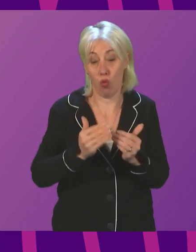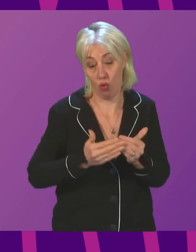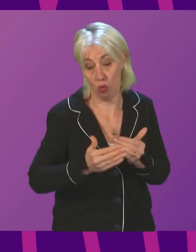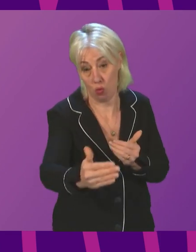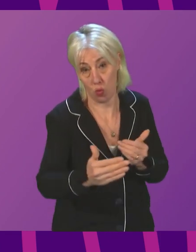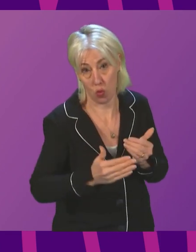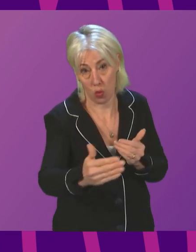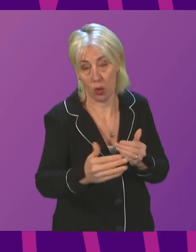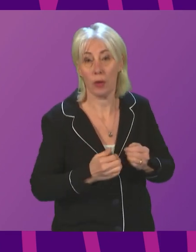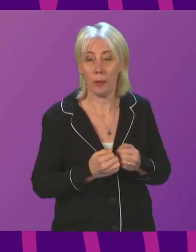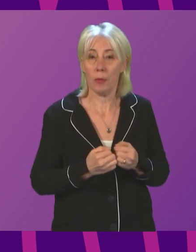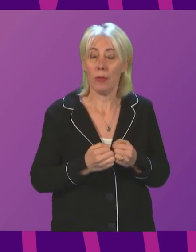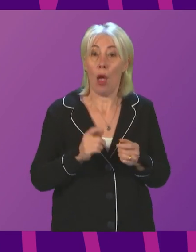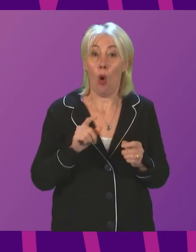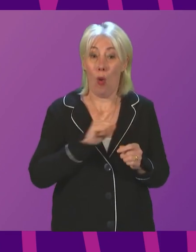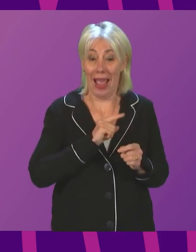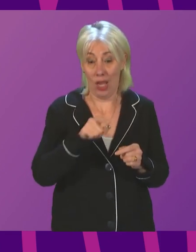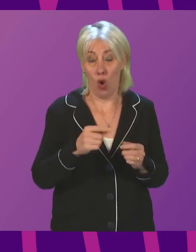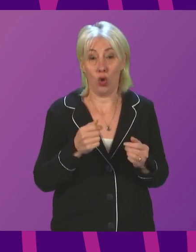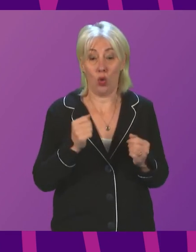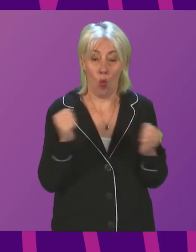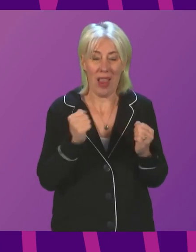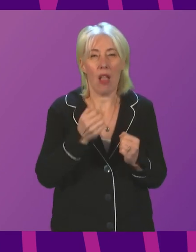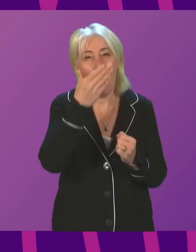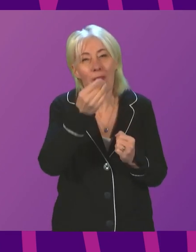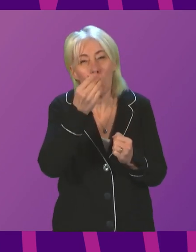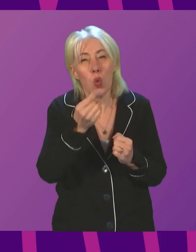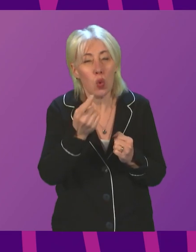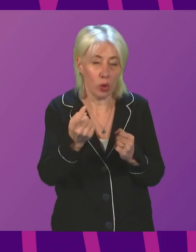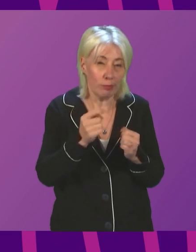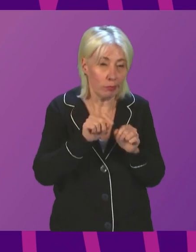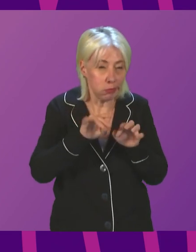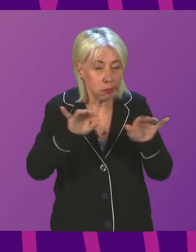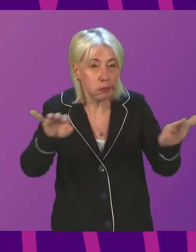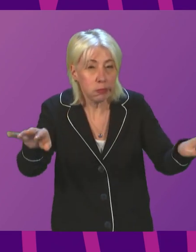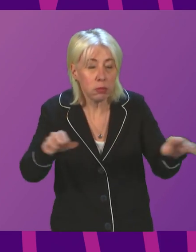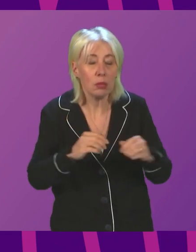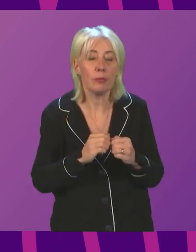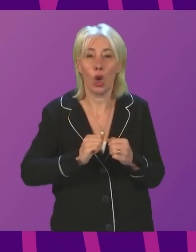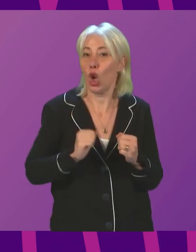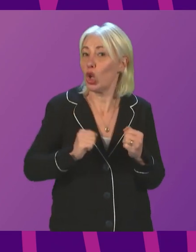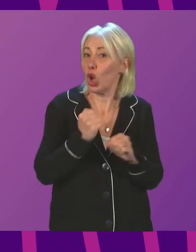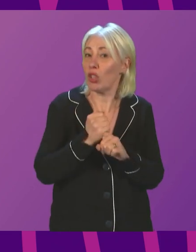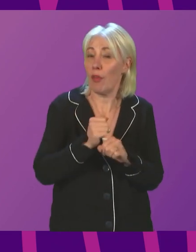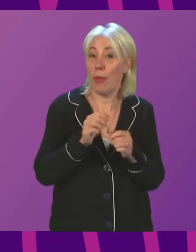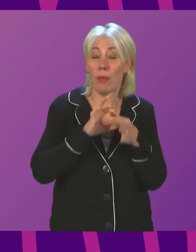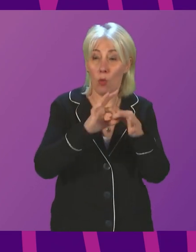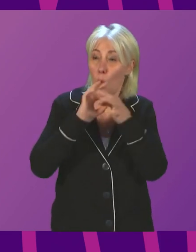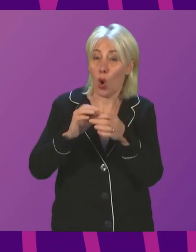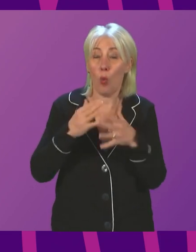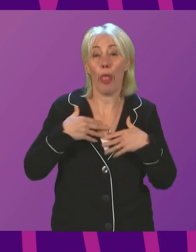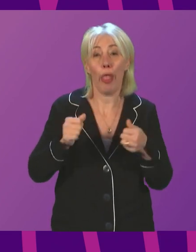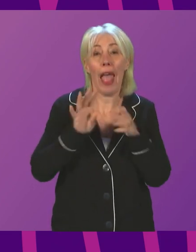months ahead, including as we enter the winter flu season. The Scottish Government is working closely with health boards as they deal with these